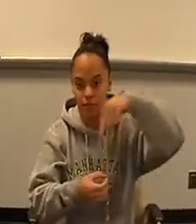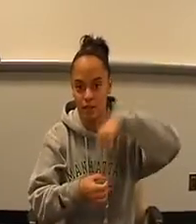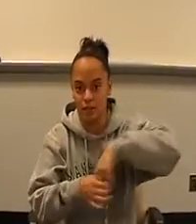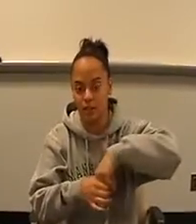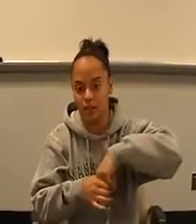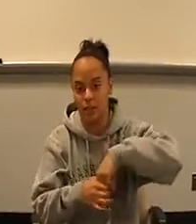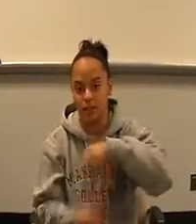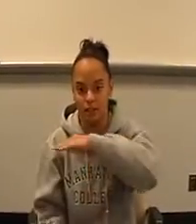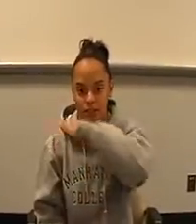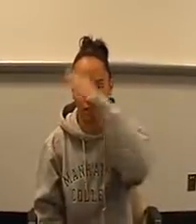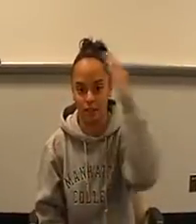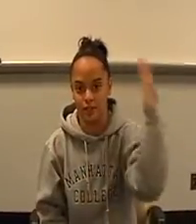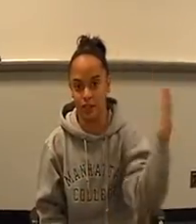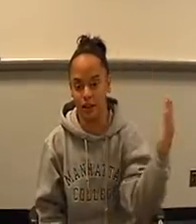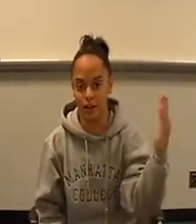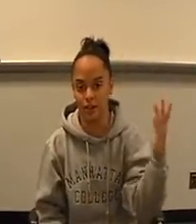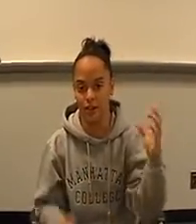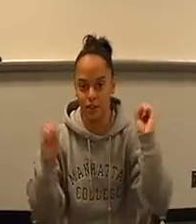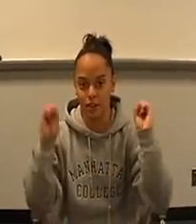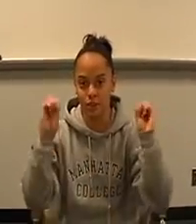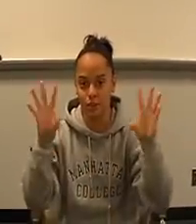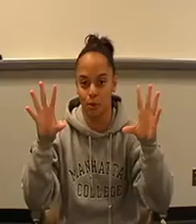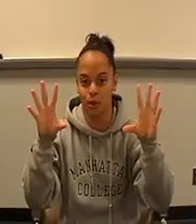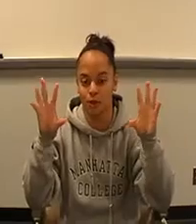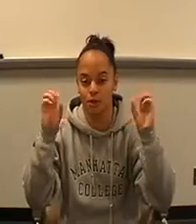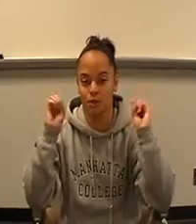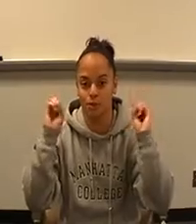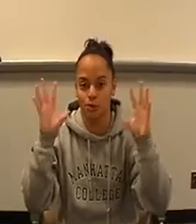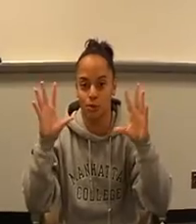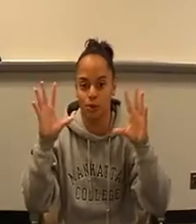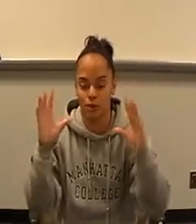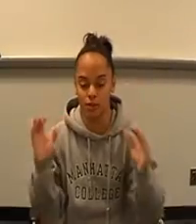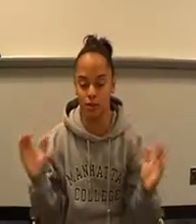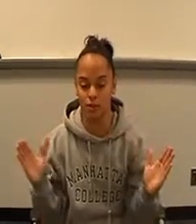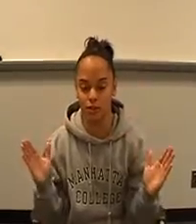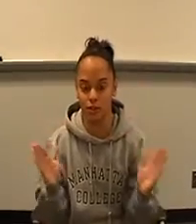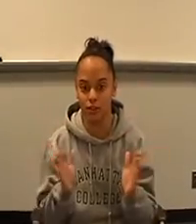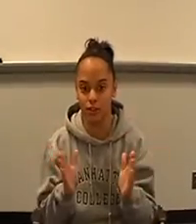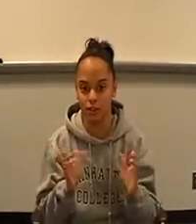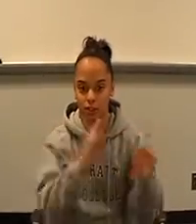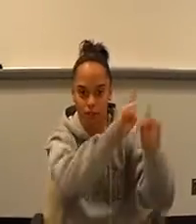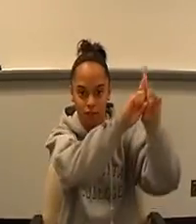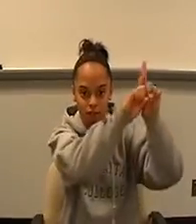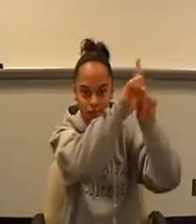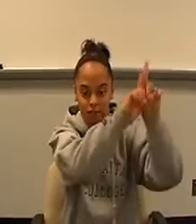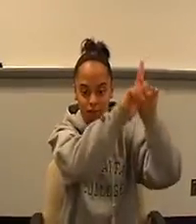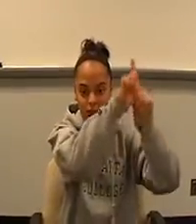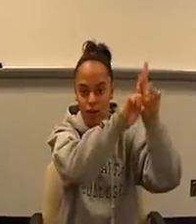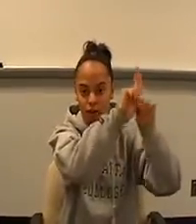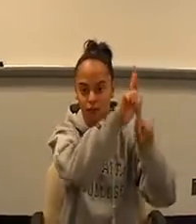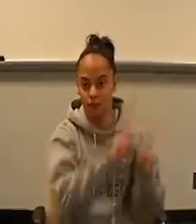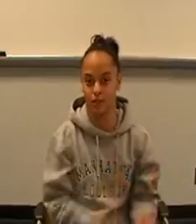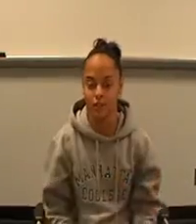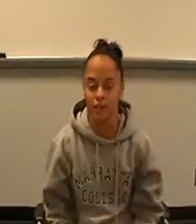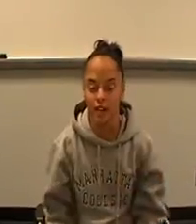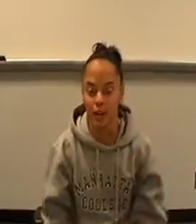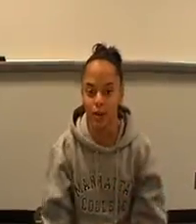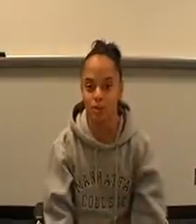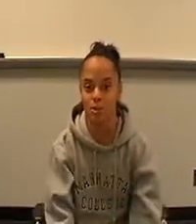in the sky. Twinkle twinkle little star. Now we're going to